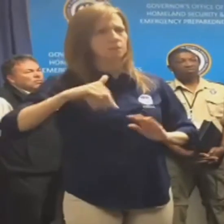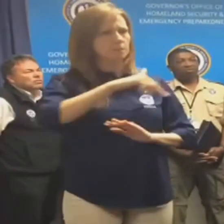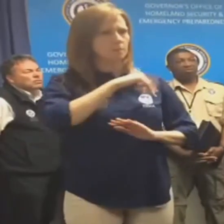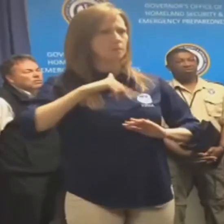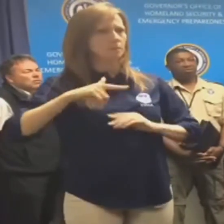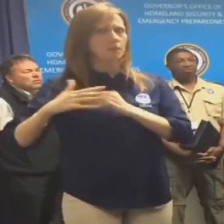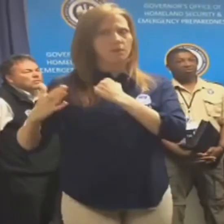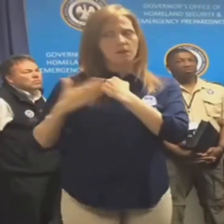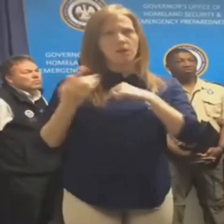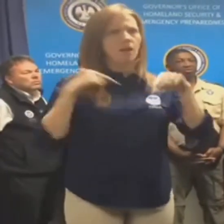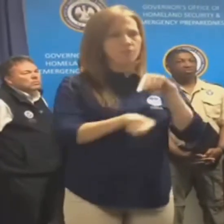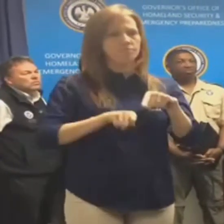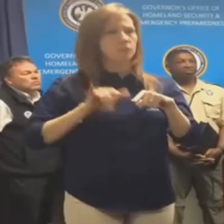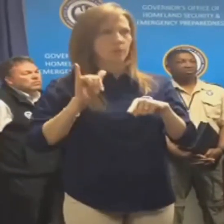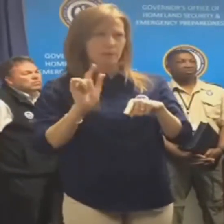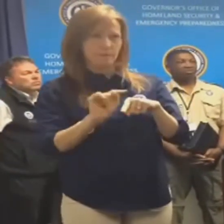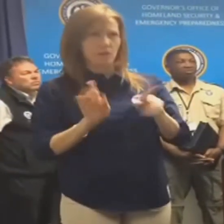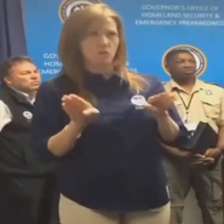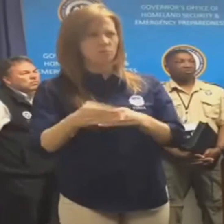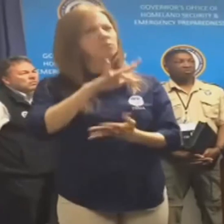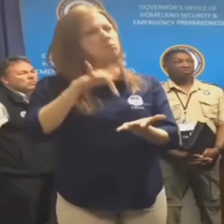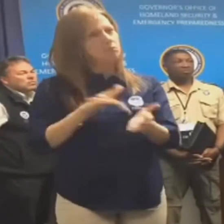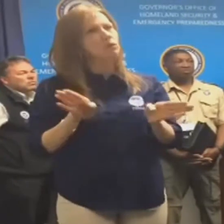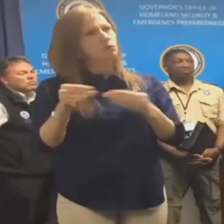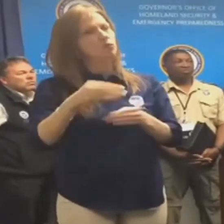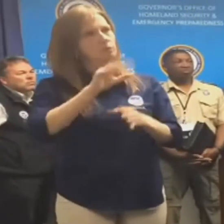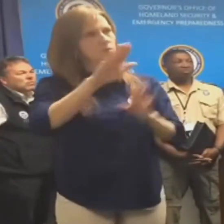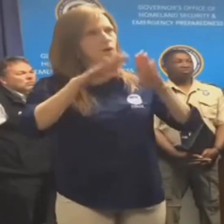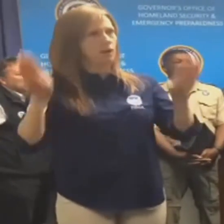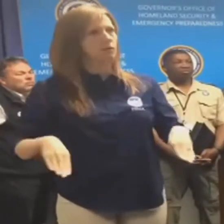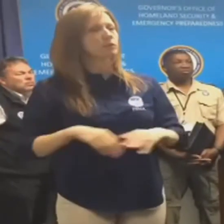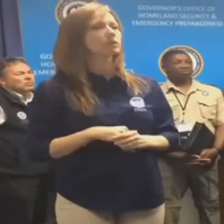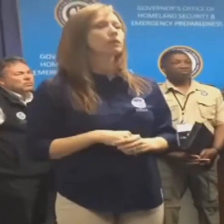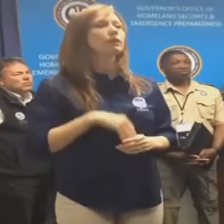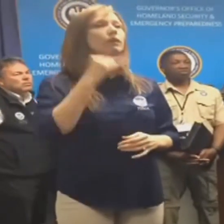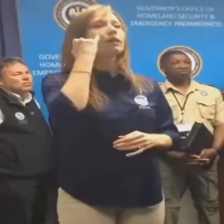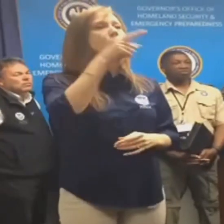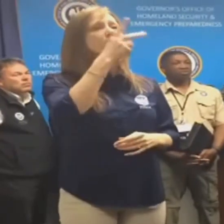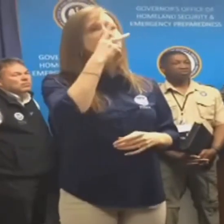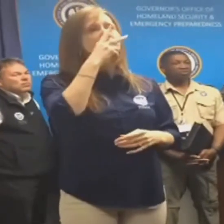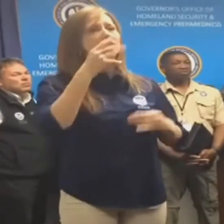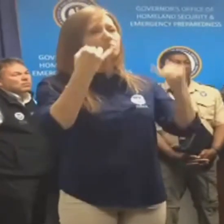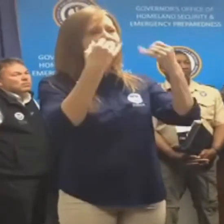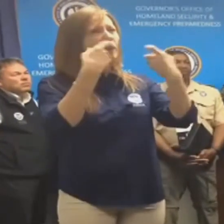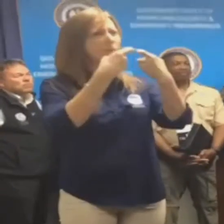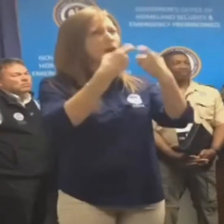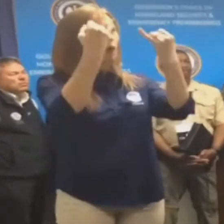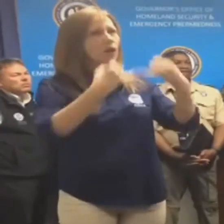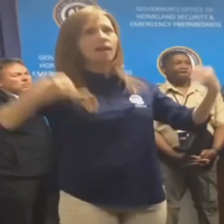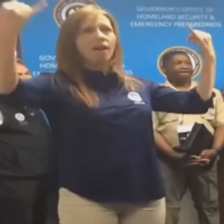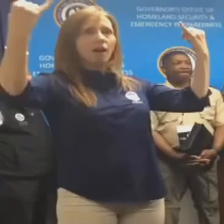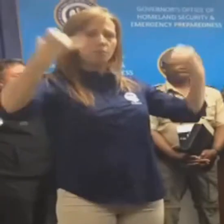interior first floor room, again hopefully a bathroom. Please be cautious about any